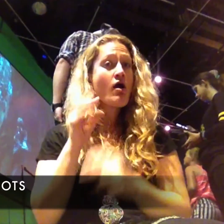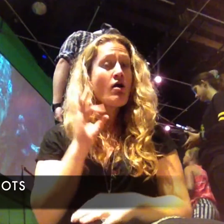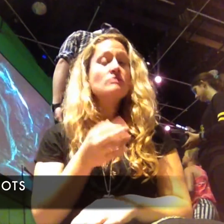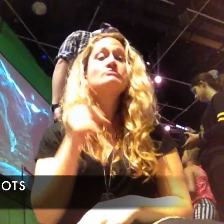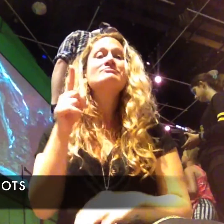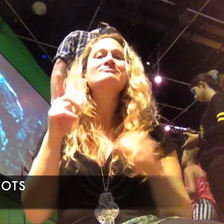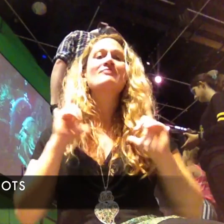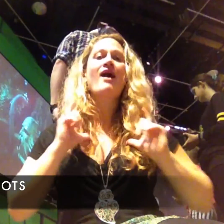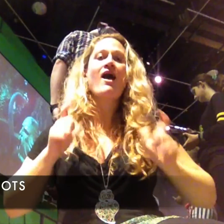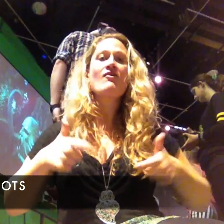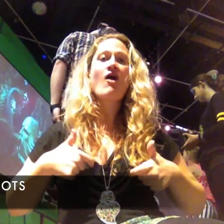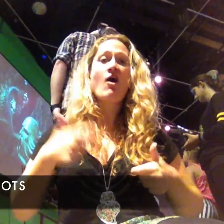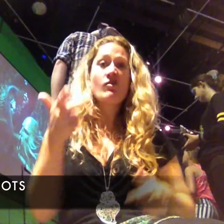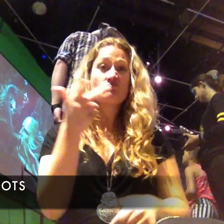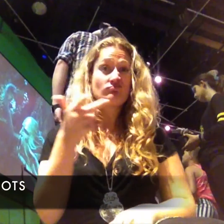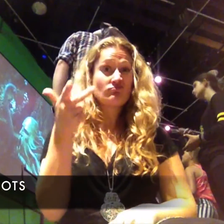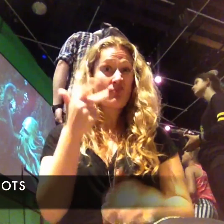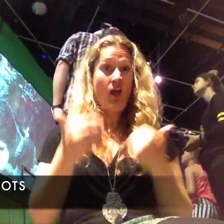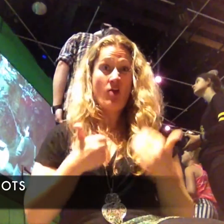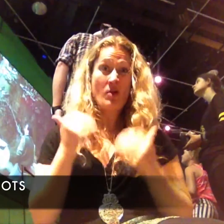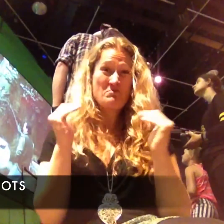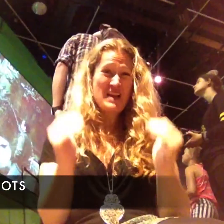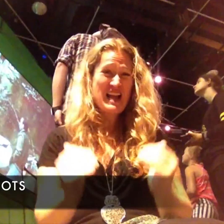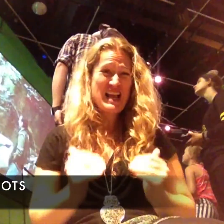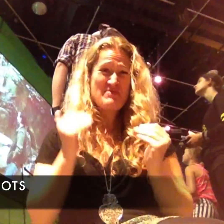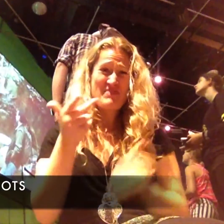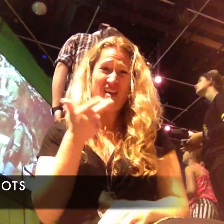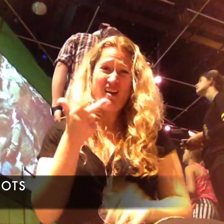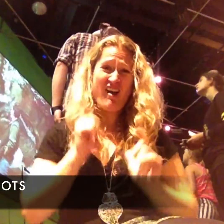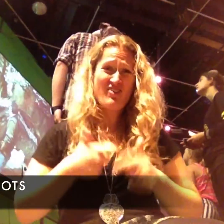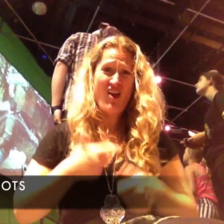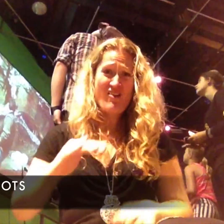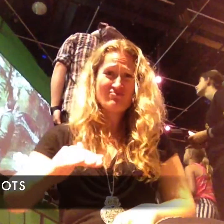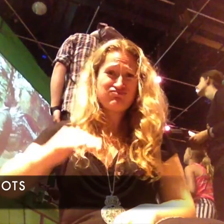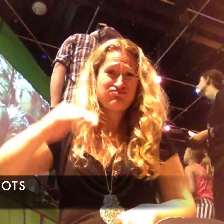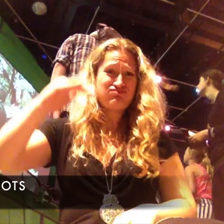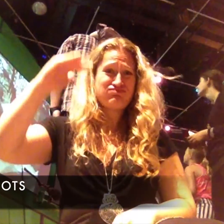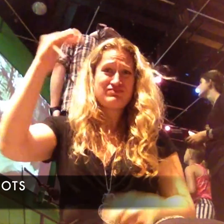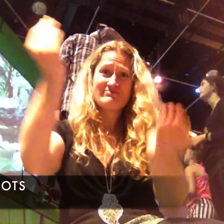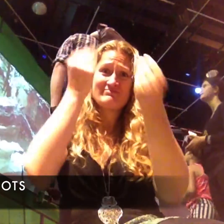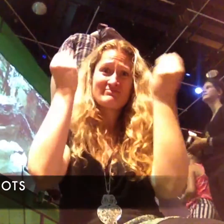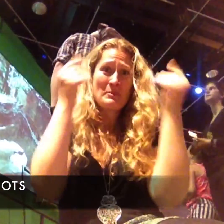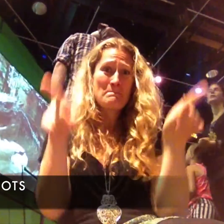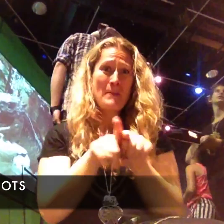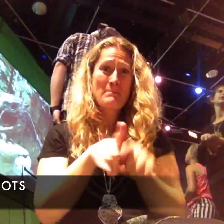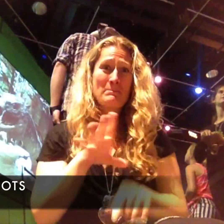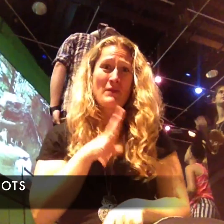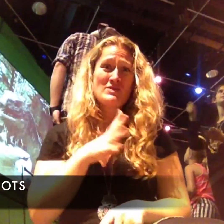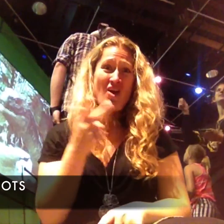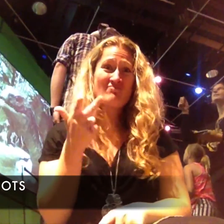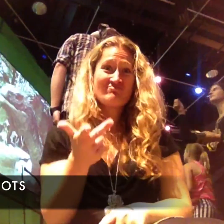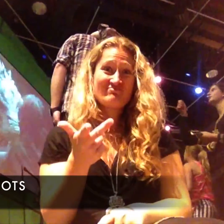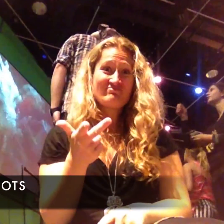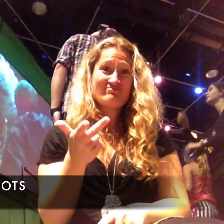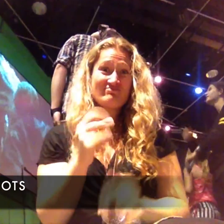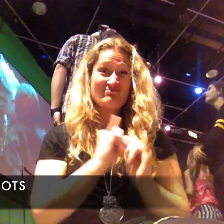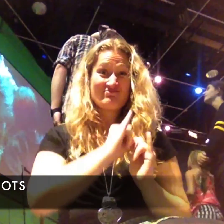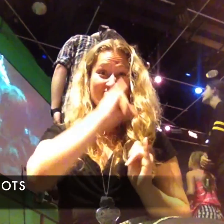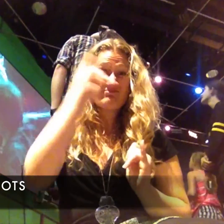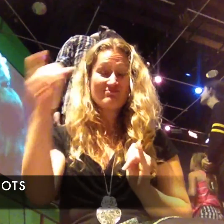his bacillus in the second film, we built the bacillus. Dan actually had the bacillus in the room with all the time. So you need to imagine. It really helps a